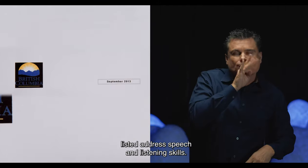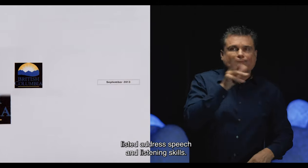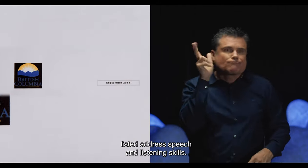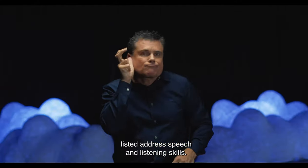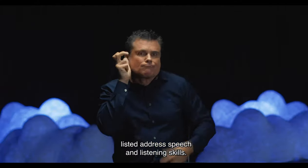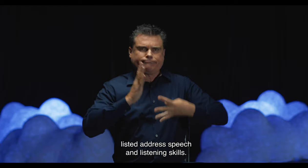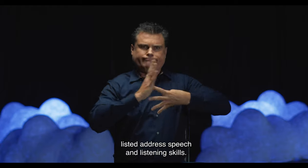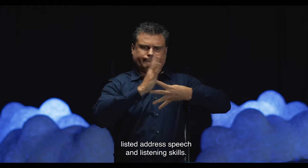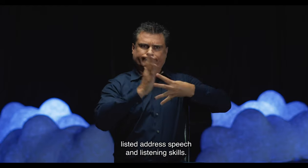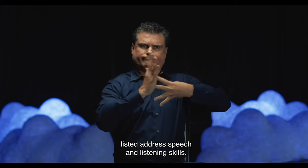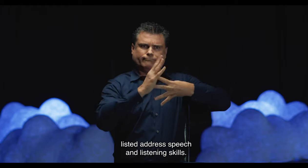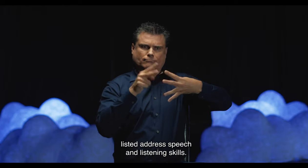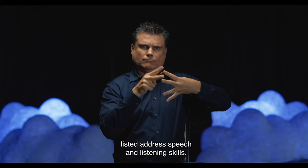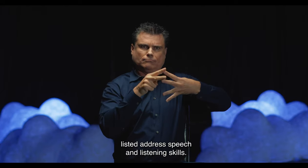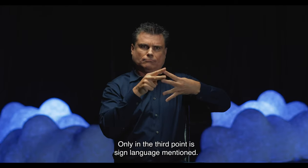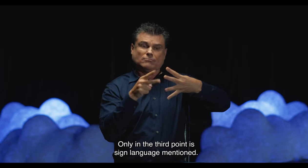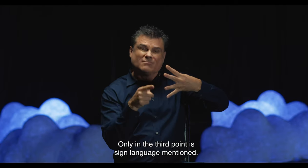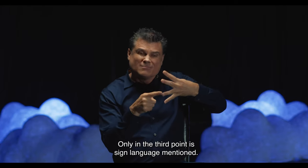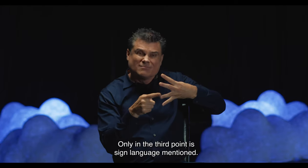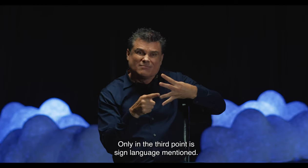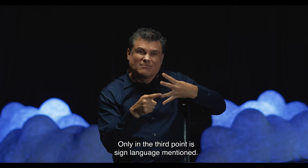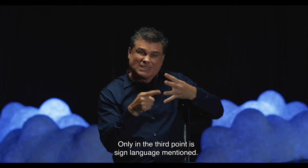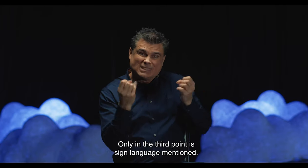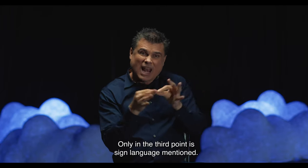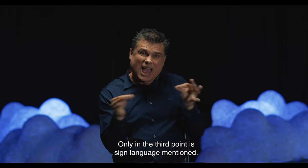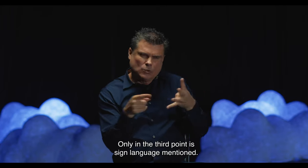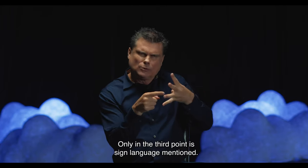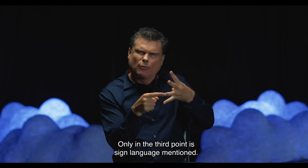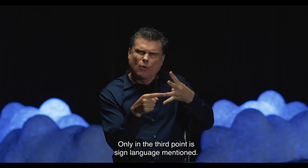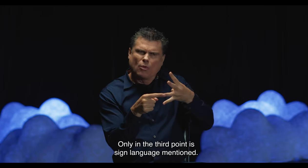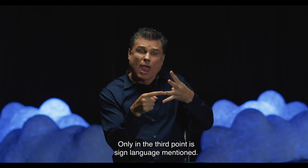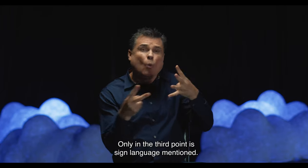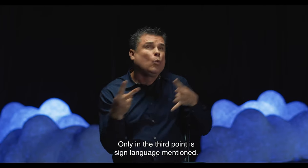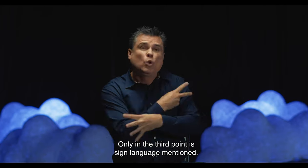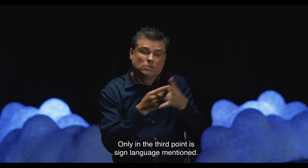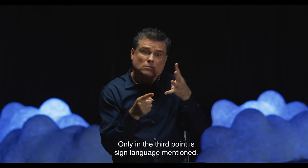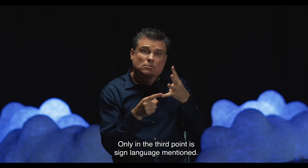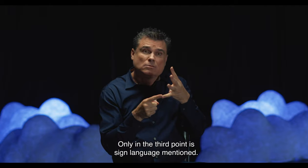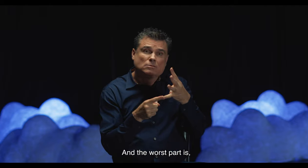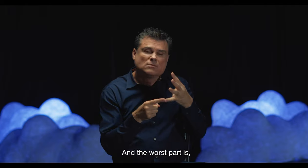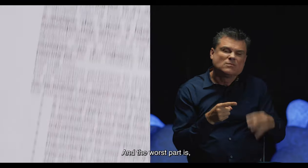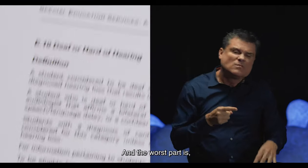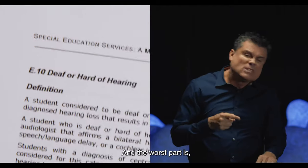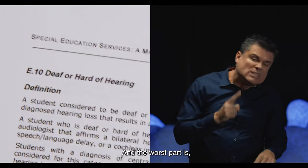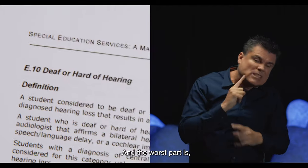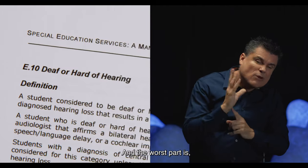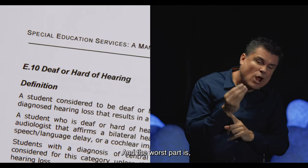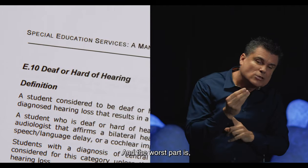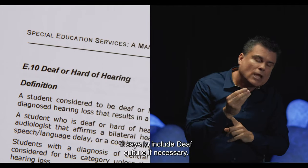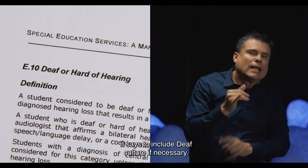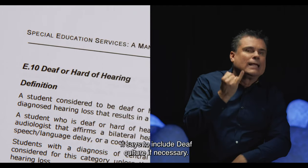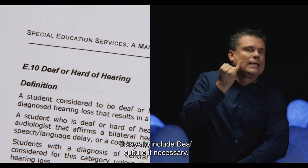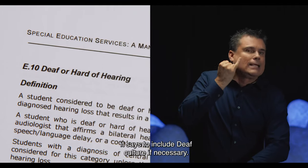address speech and listening skills. Only in the third point is sign language mentioned. And the worst part is,